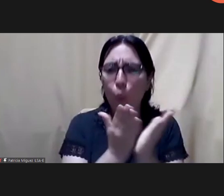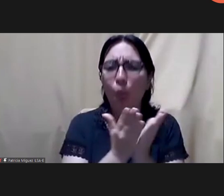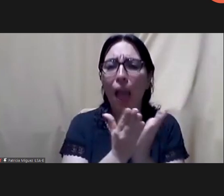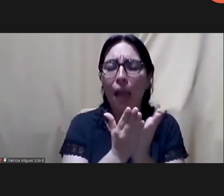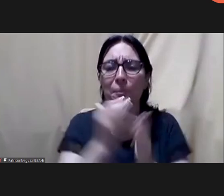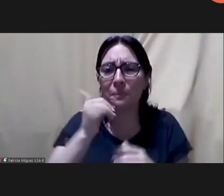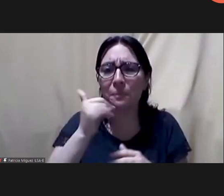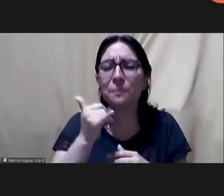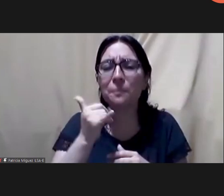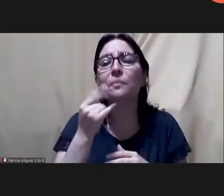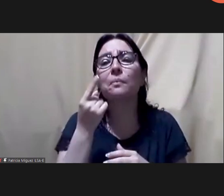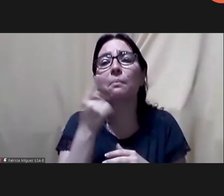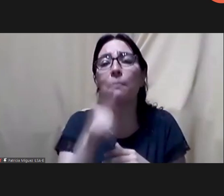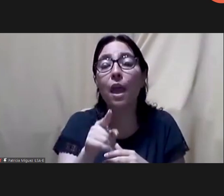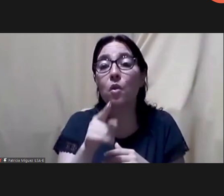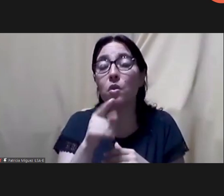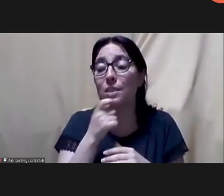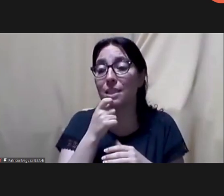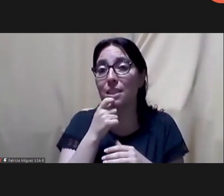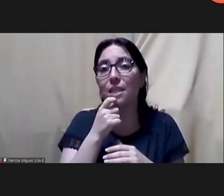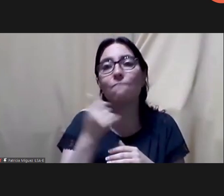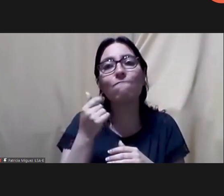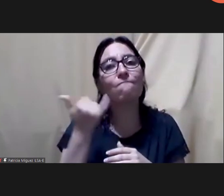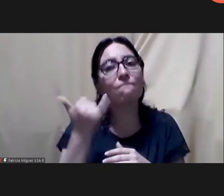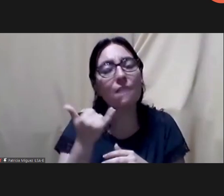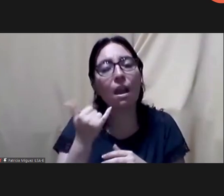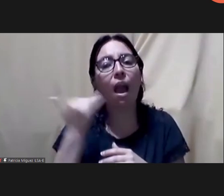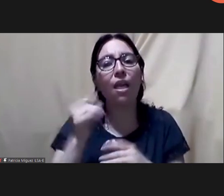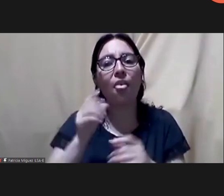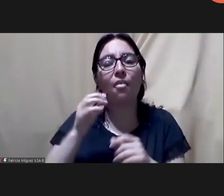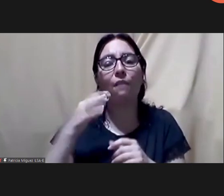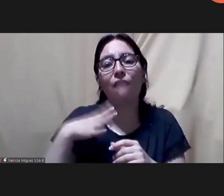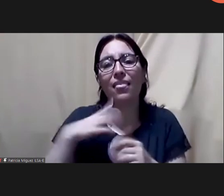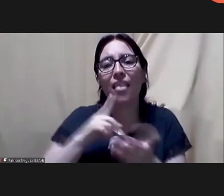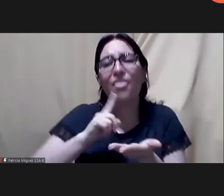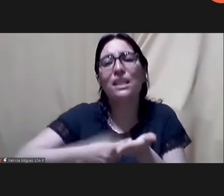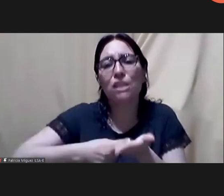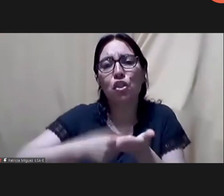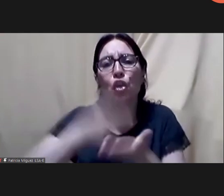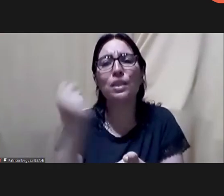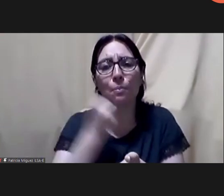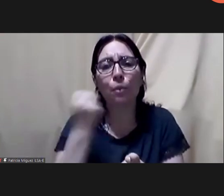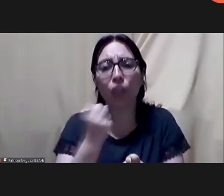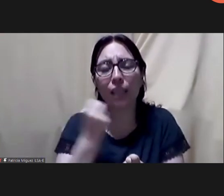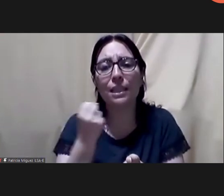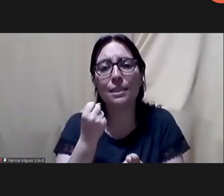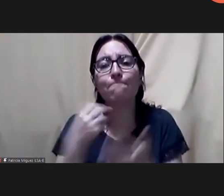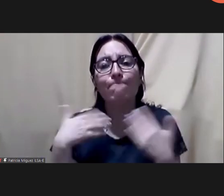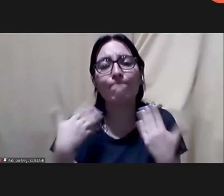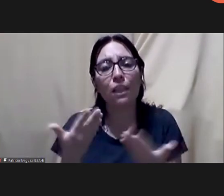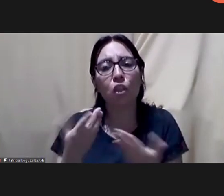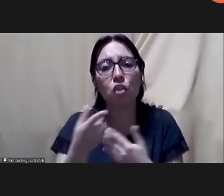uh these things if we do not take measures of positive discrimination then it will take longer